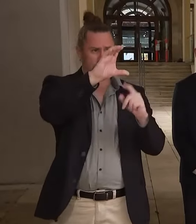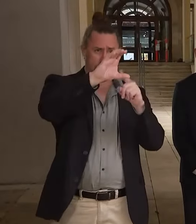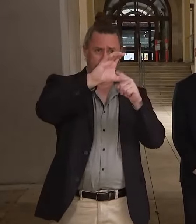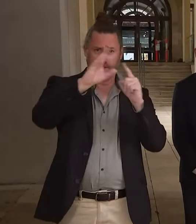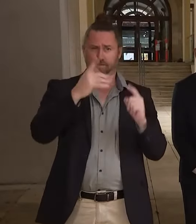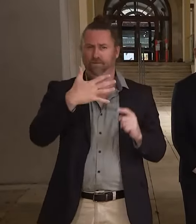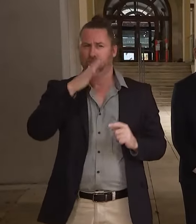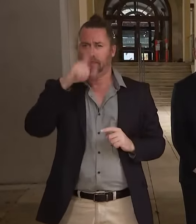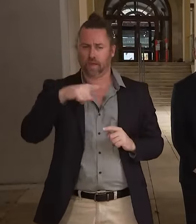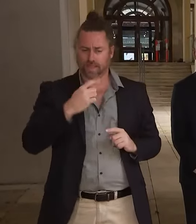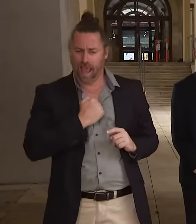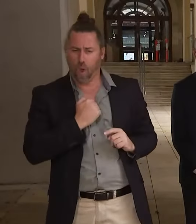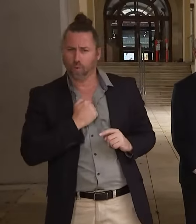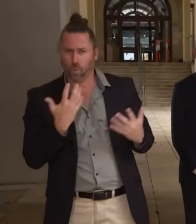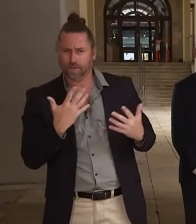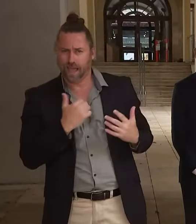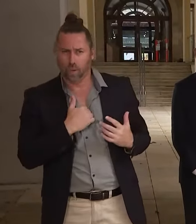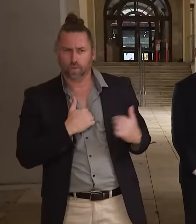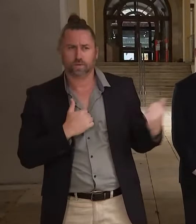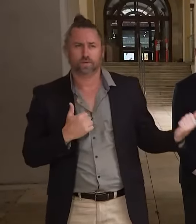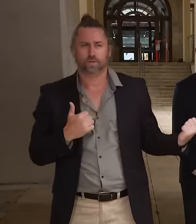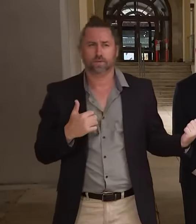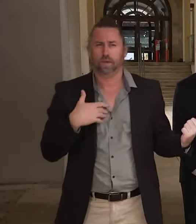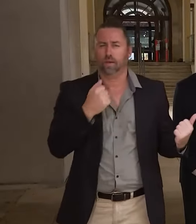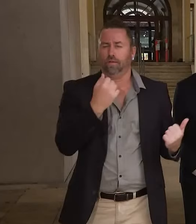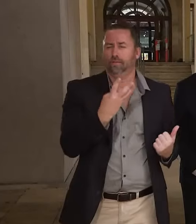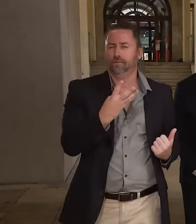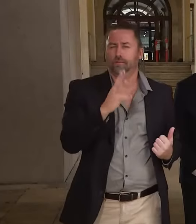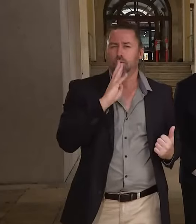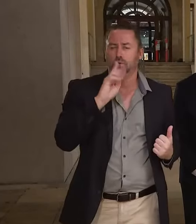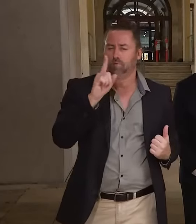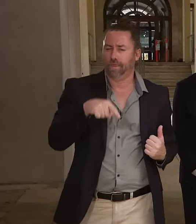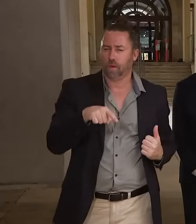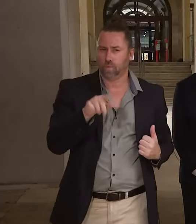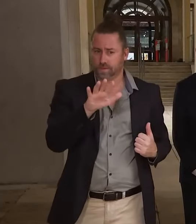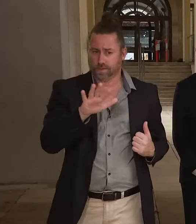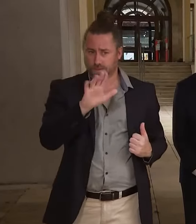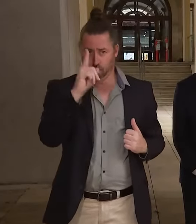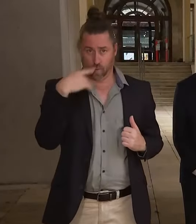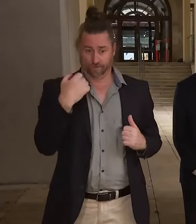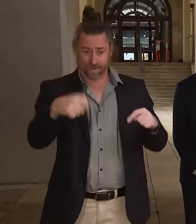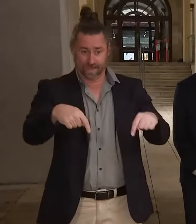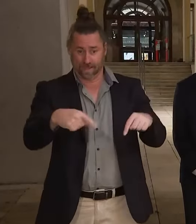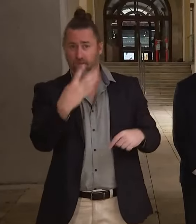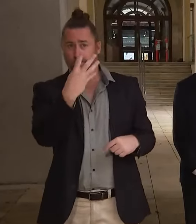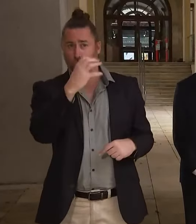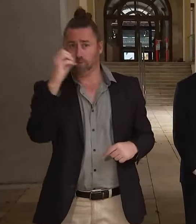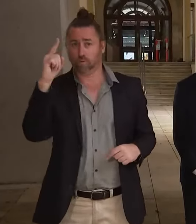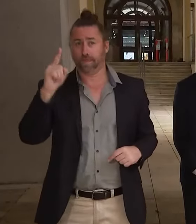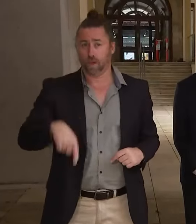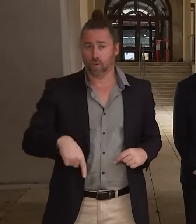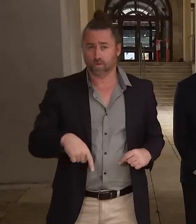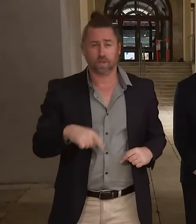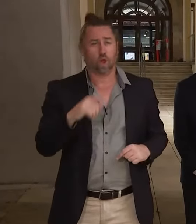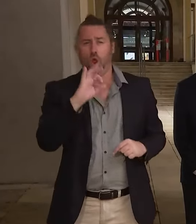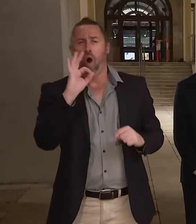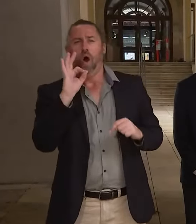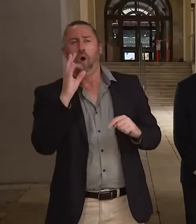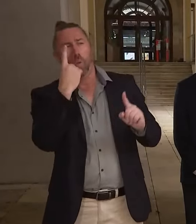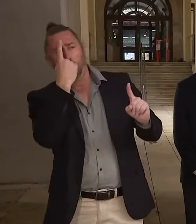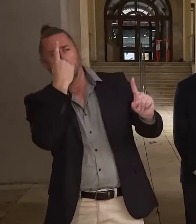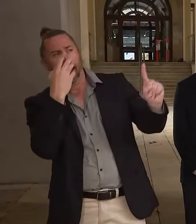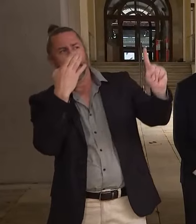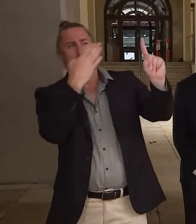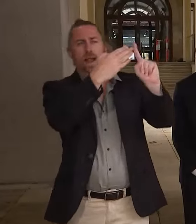have around, we have over 400,000 I believe currently now. Not all of them were from that one company that